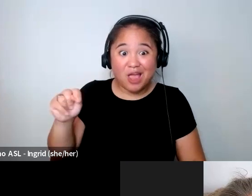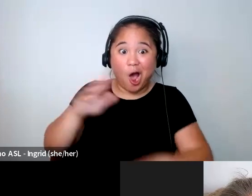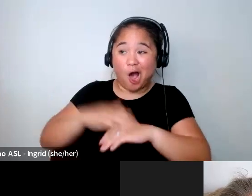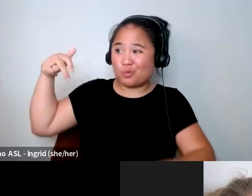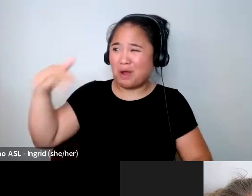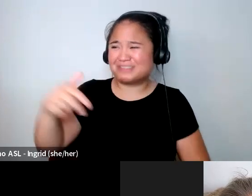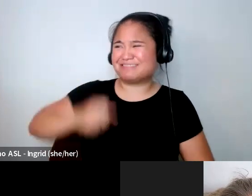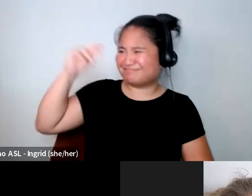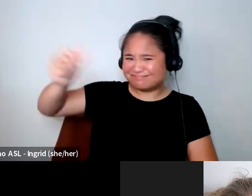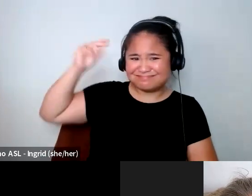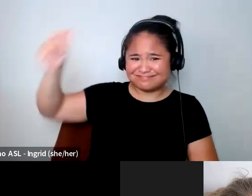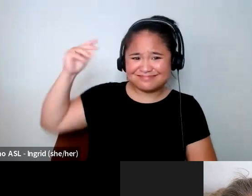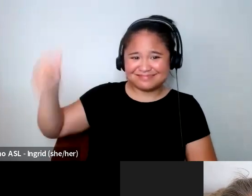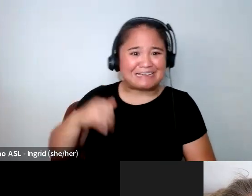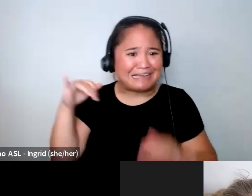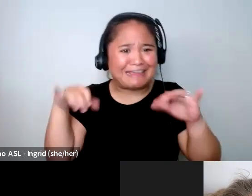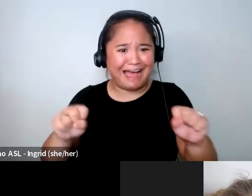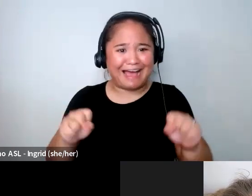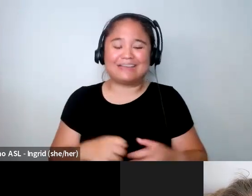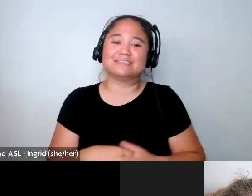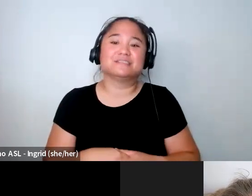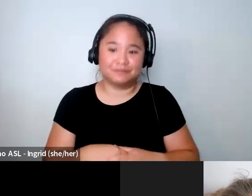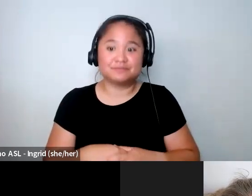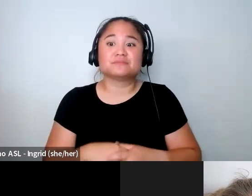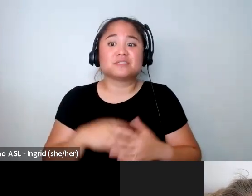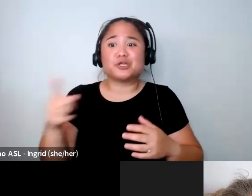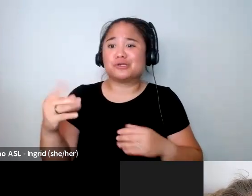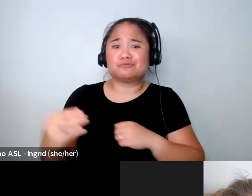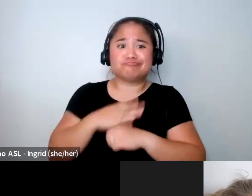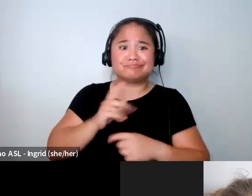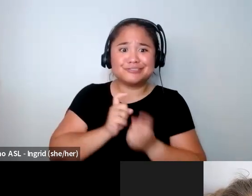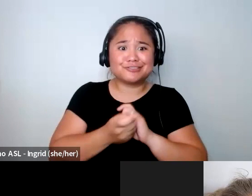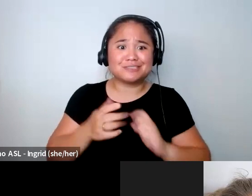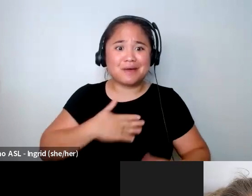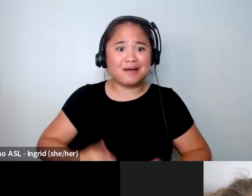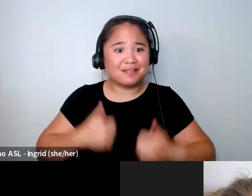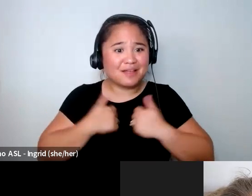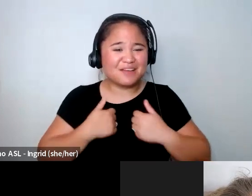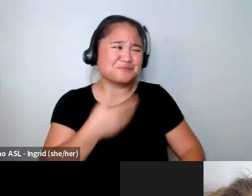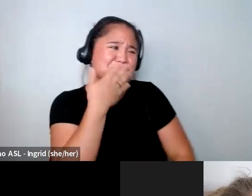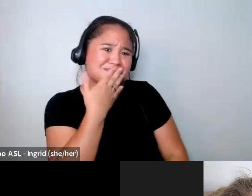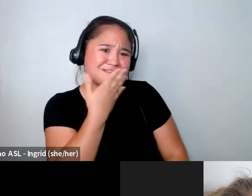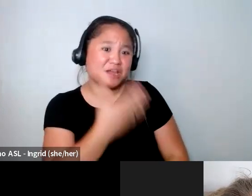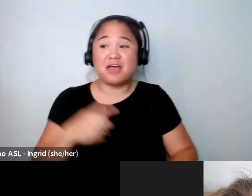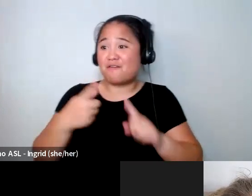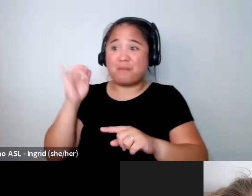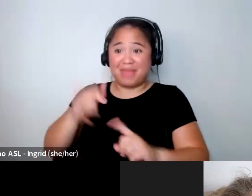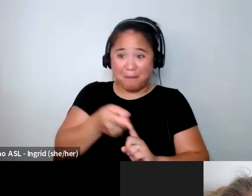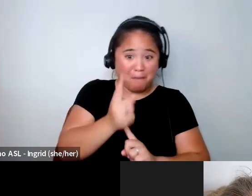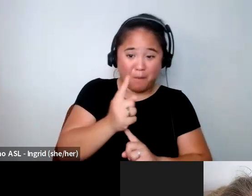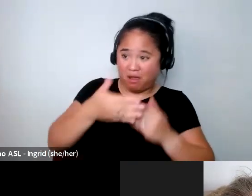yes so you changed my life you know from that moment on